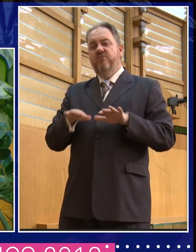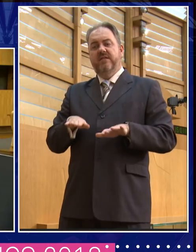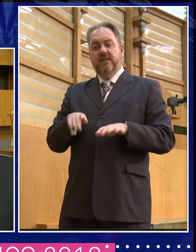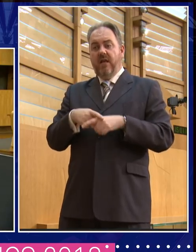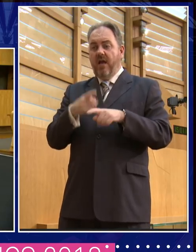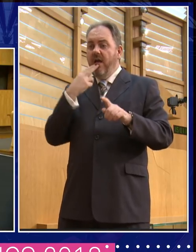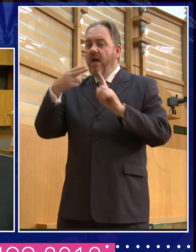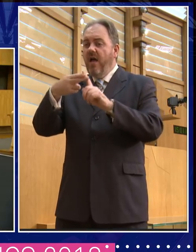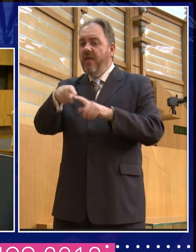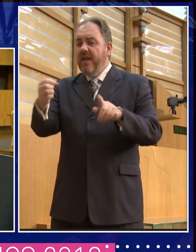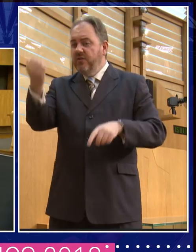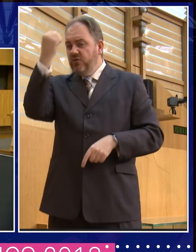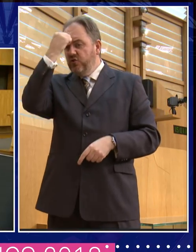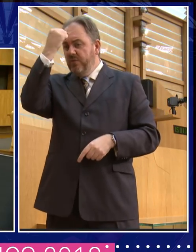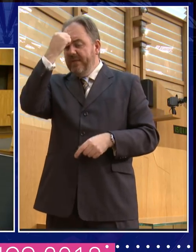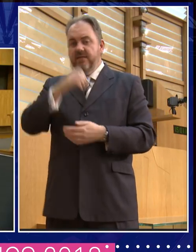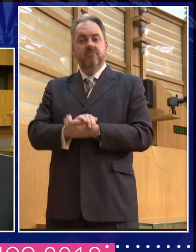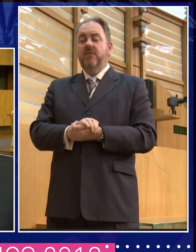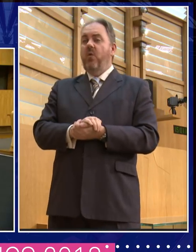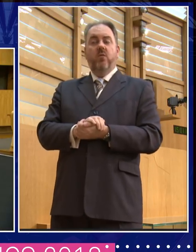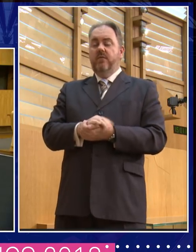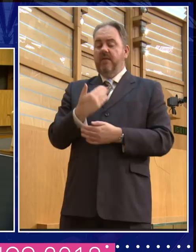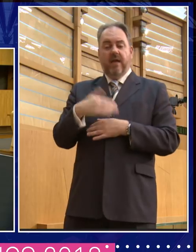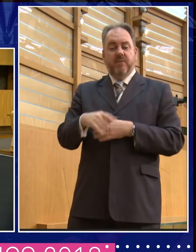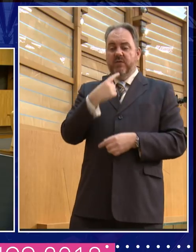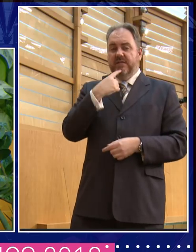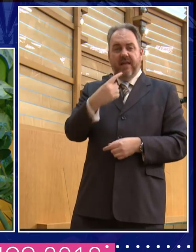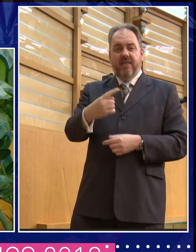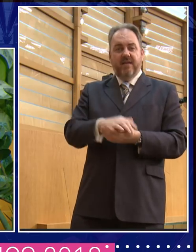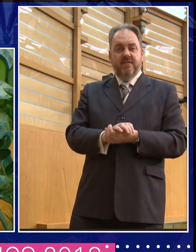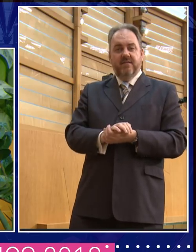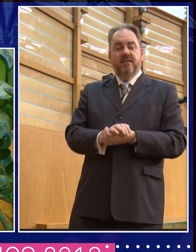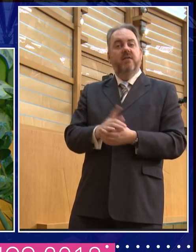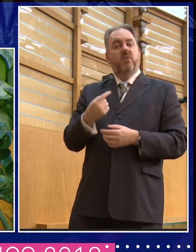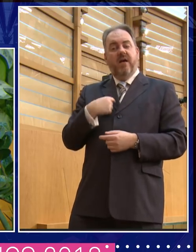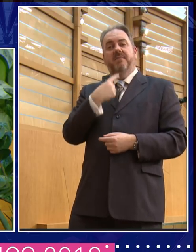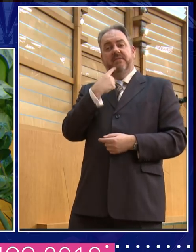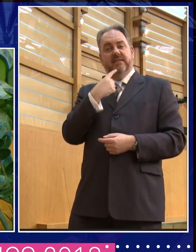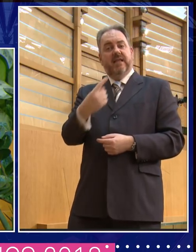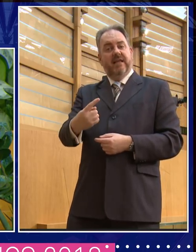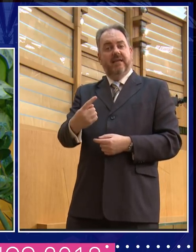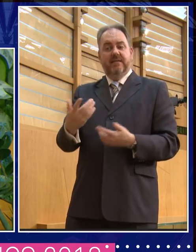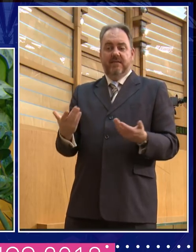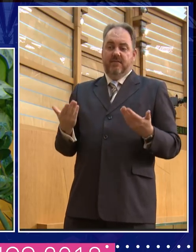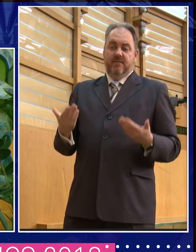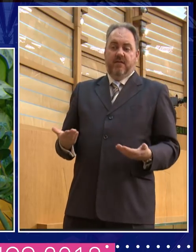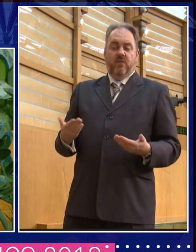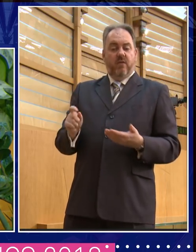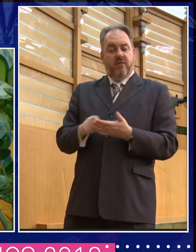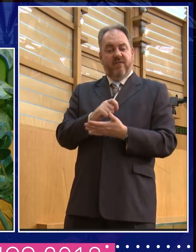not saying that whatsoever. I'm saying that we have reached a position in which the referendum on both